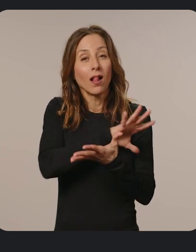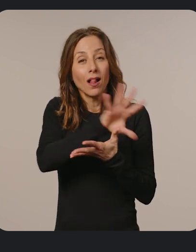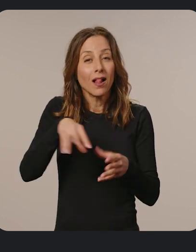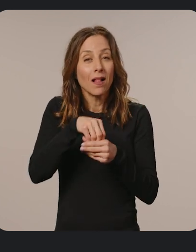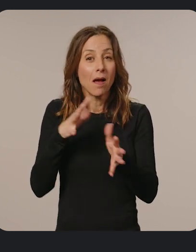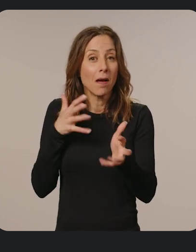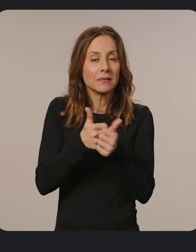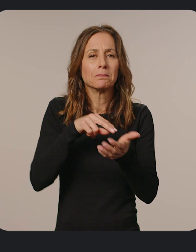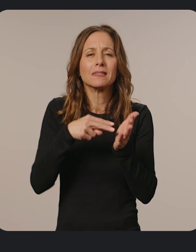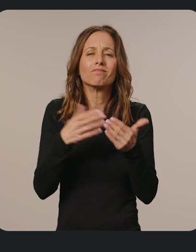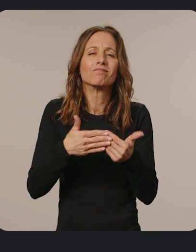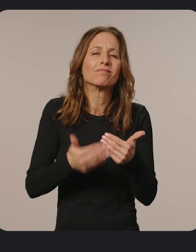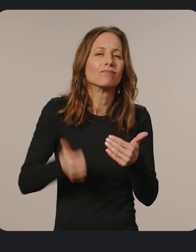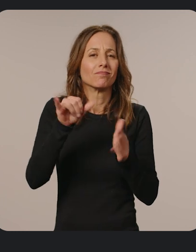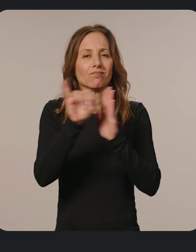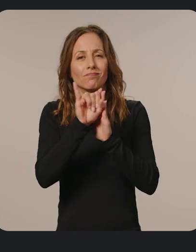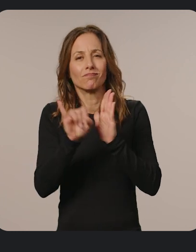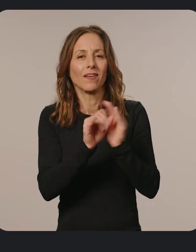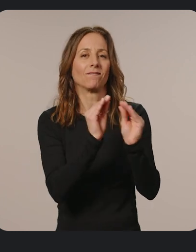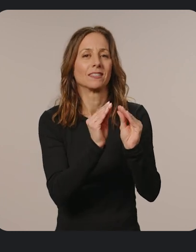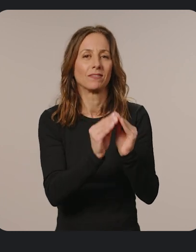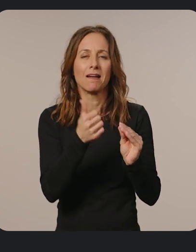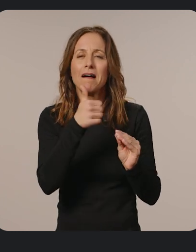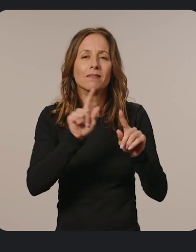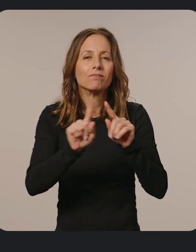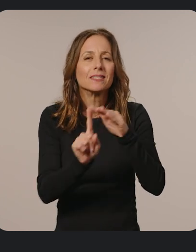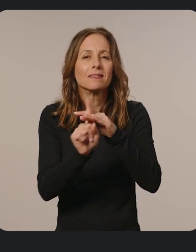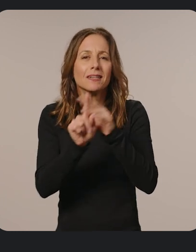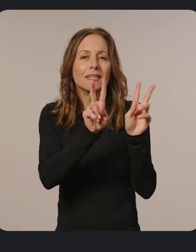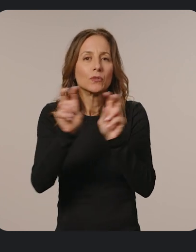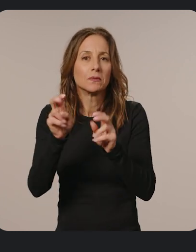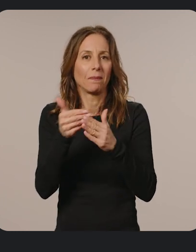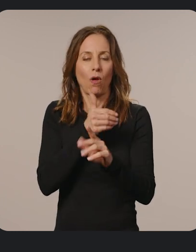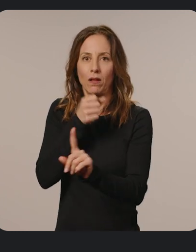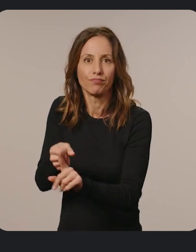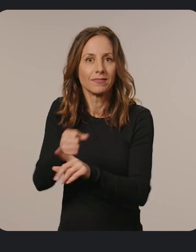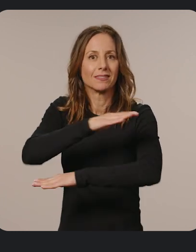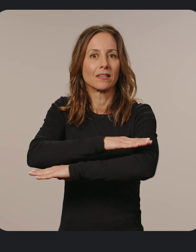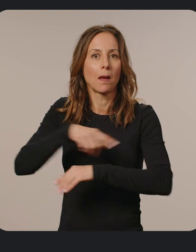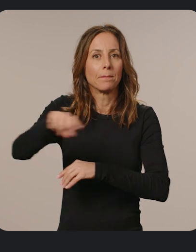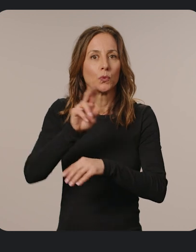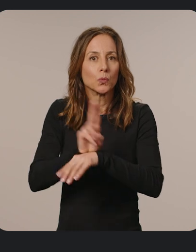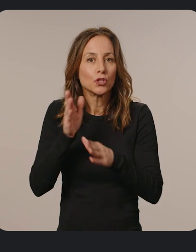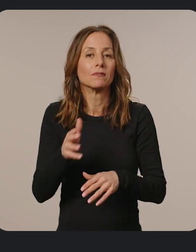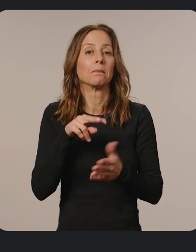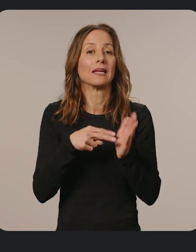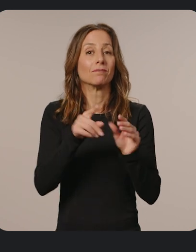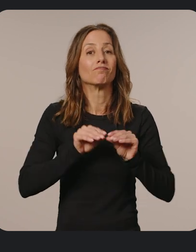easier for you to identify and fix any issues before they impact desktop users so you can launch your app updates